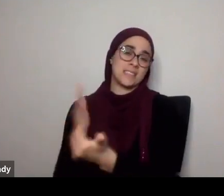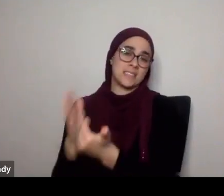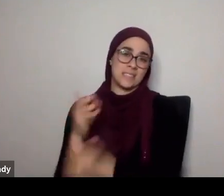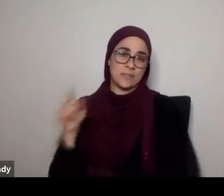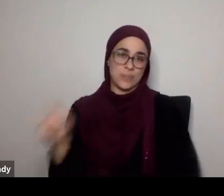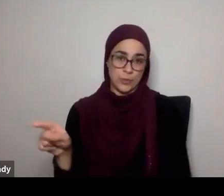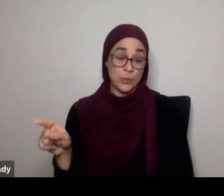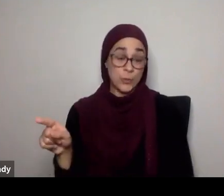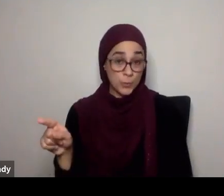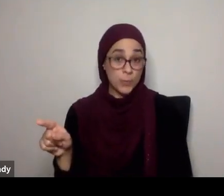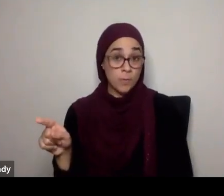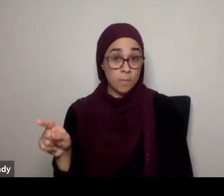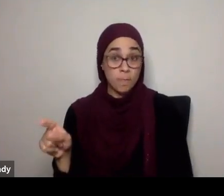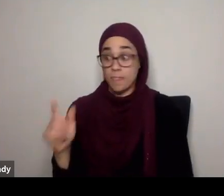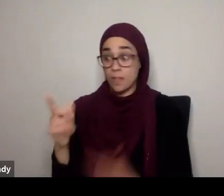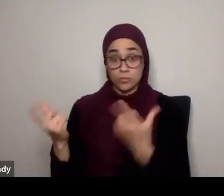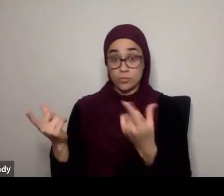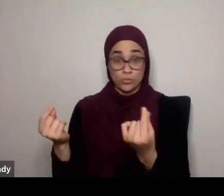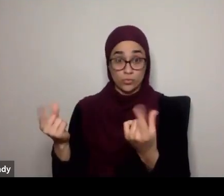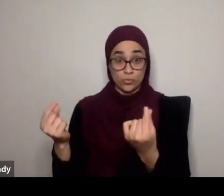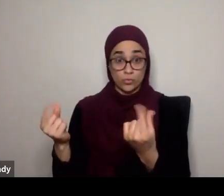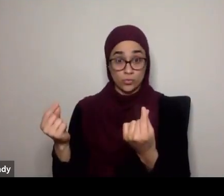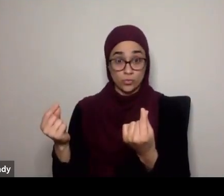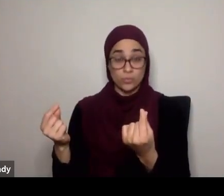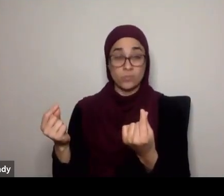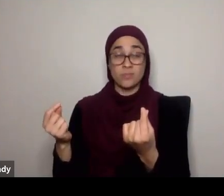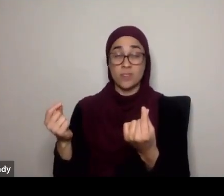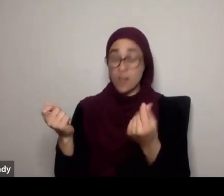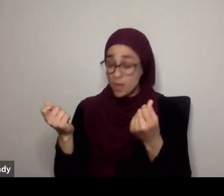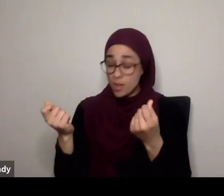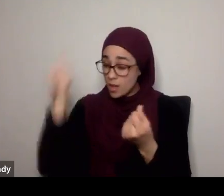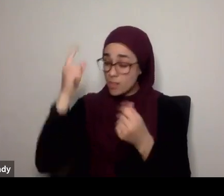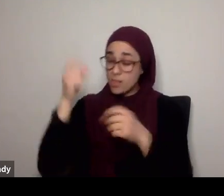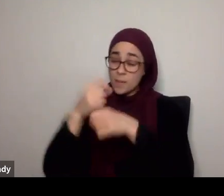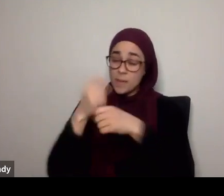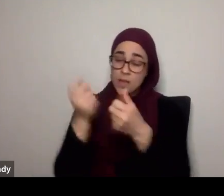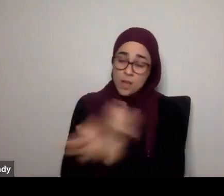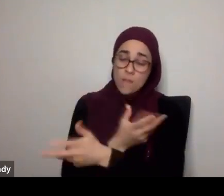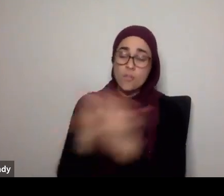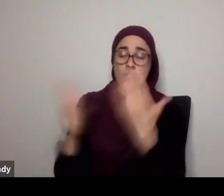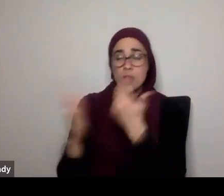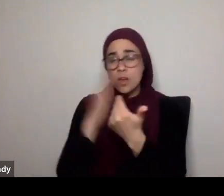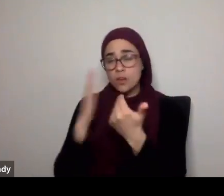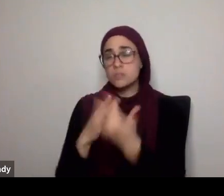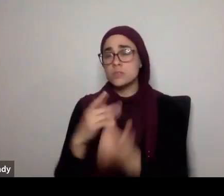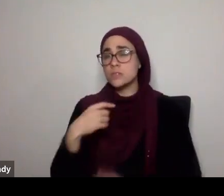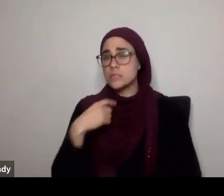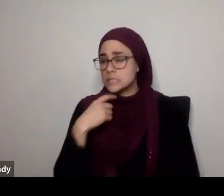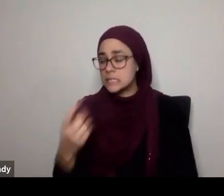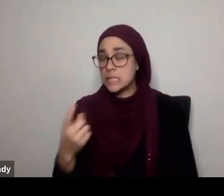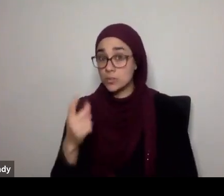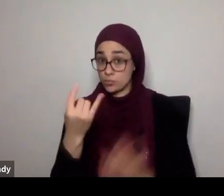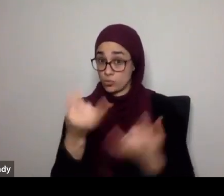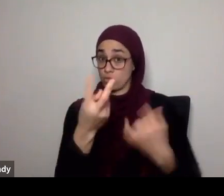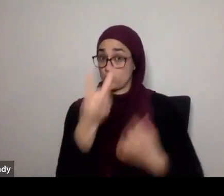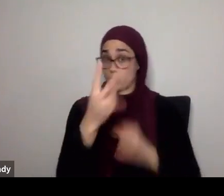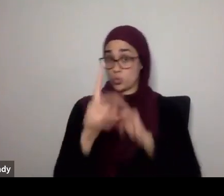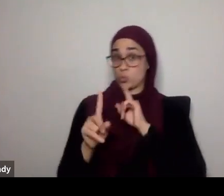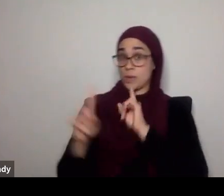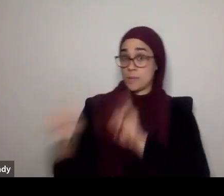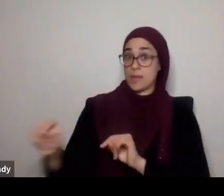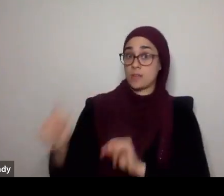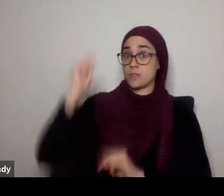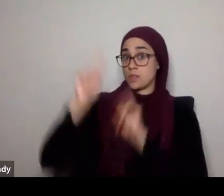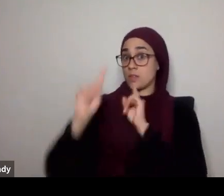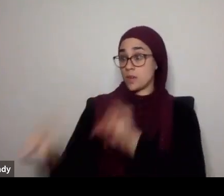so what should you do then, if Allah is making, all of this easy for you, if Allah is telling you, to declare, so imagine two commands here, the first command is,